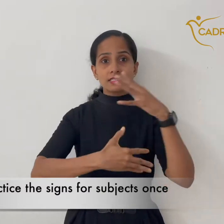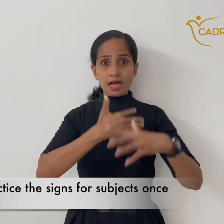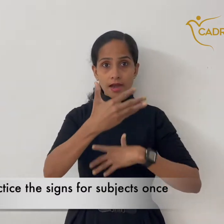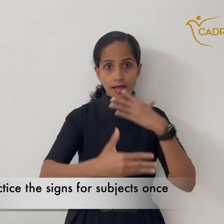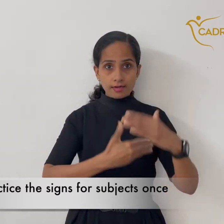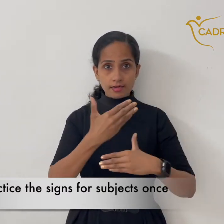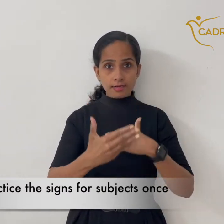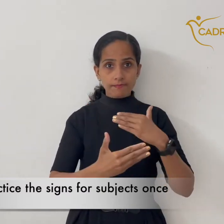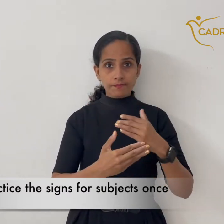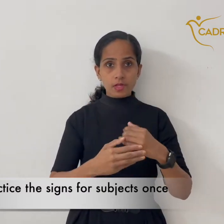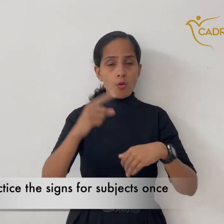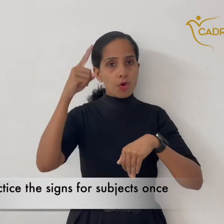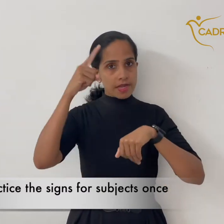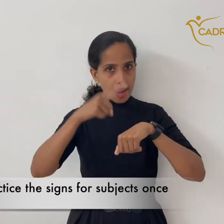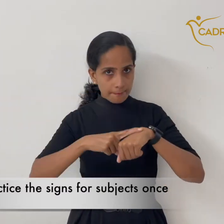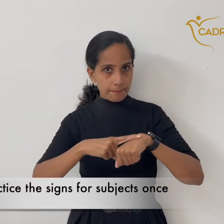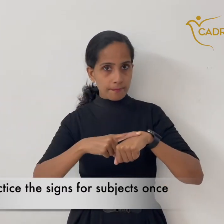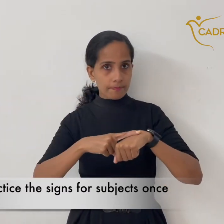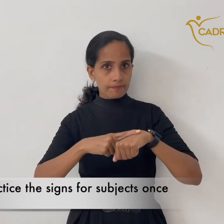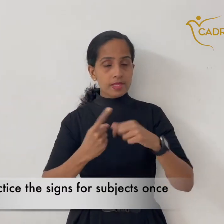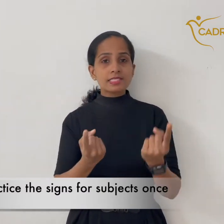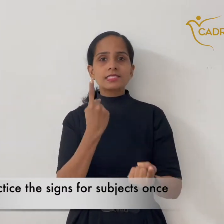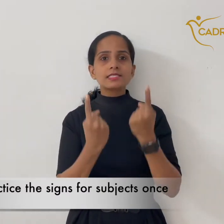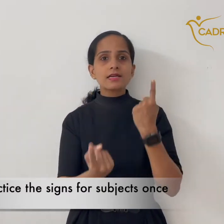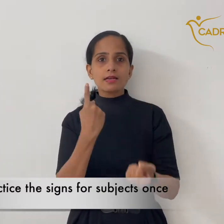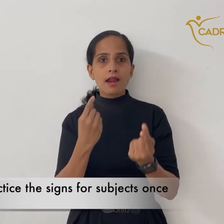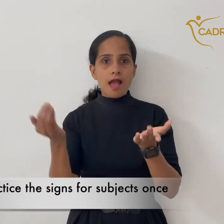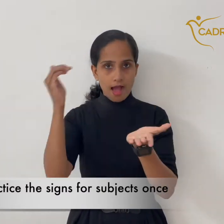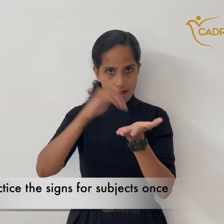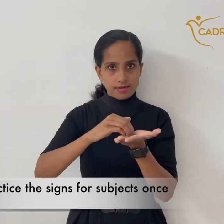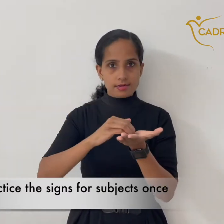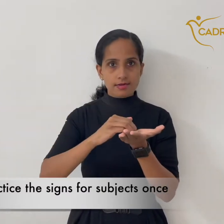Let's practice the science for subjects once.